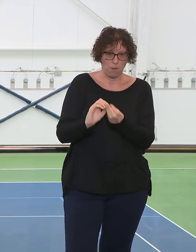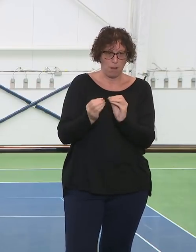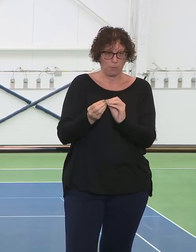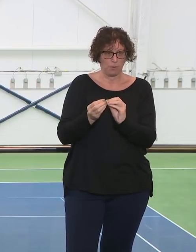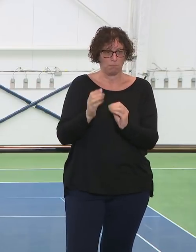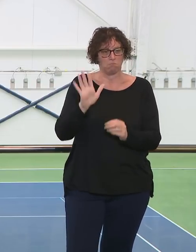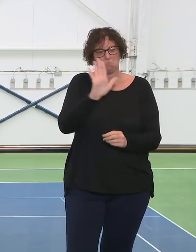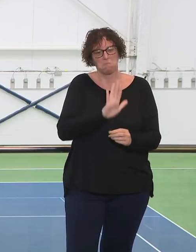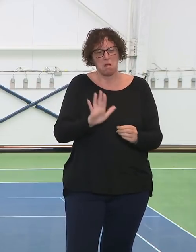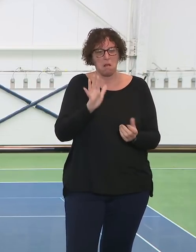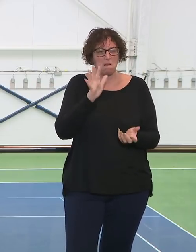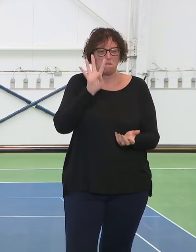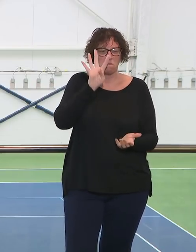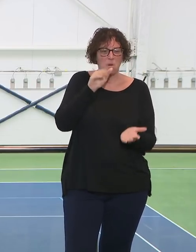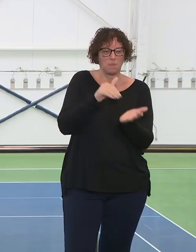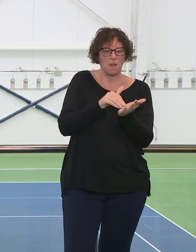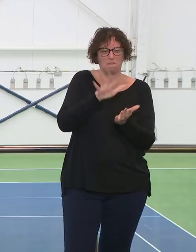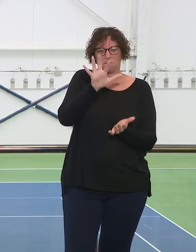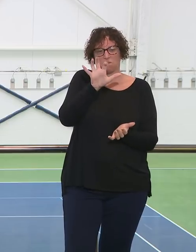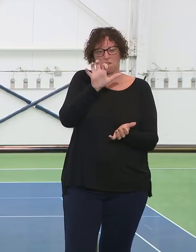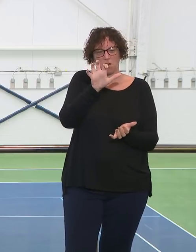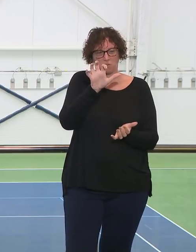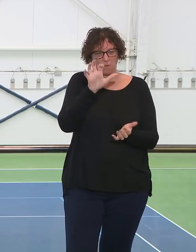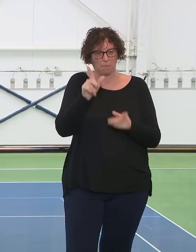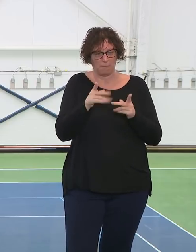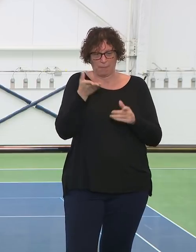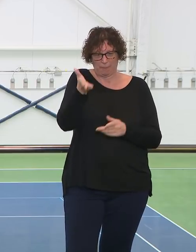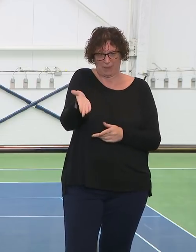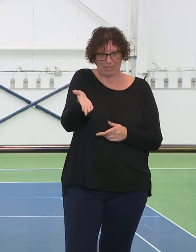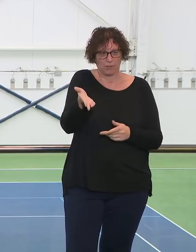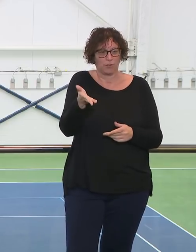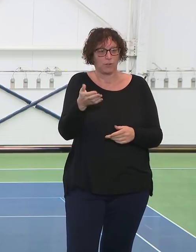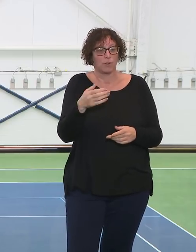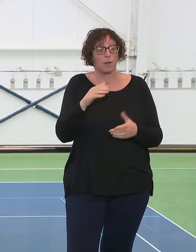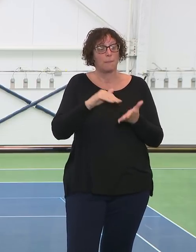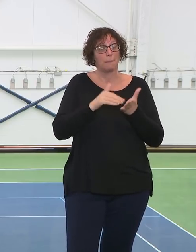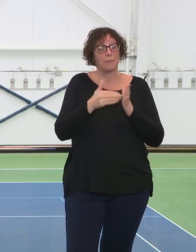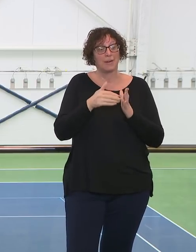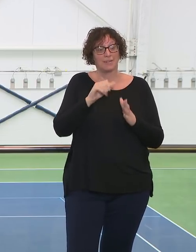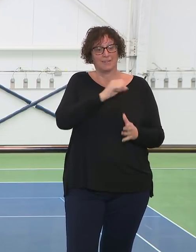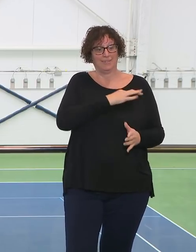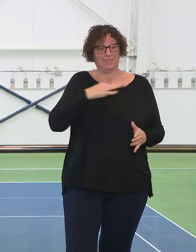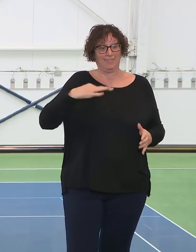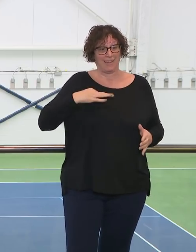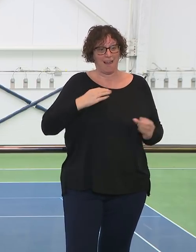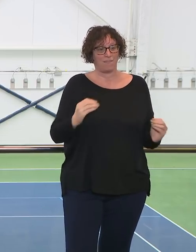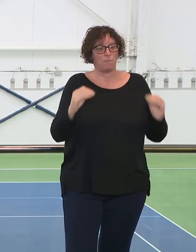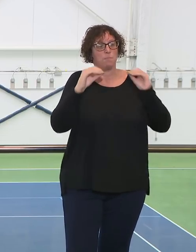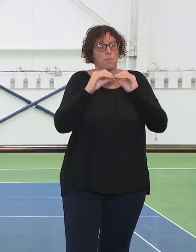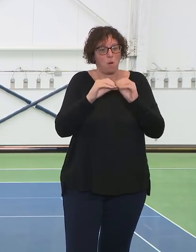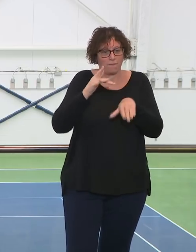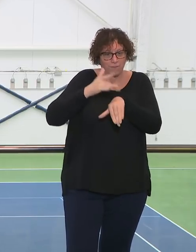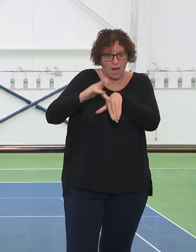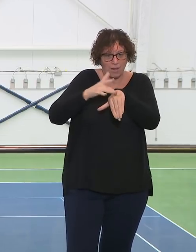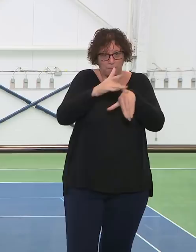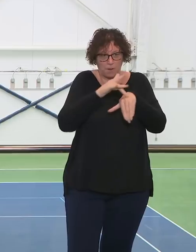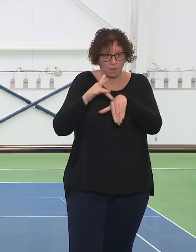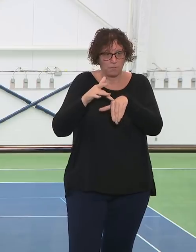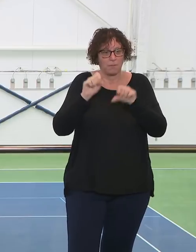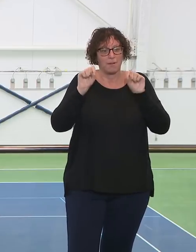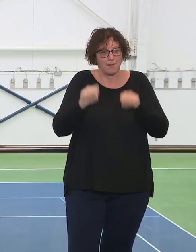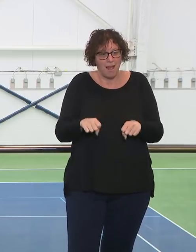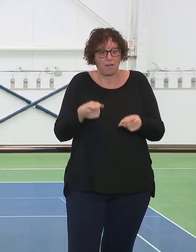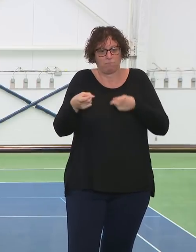should say, is around 4,500. So that is freeing up some time and effort and corrections that can be applied to ensuring we're doing the proper follow-up and